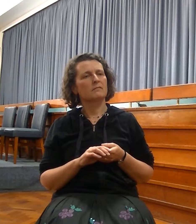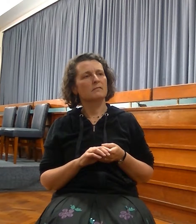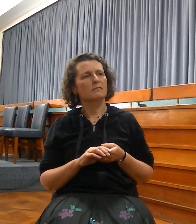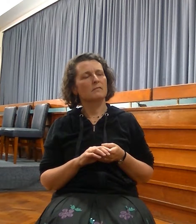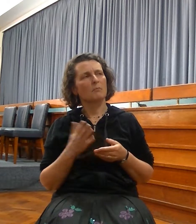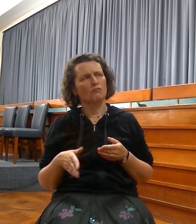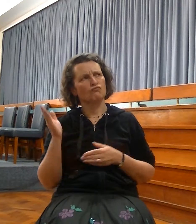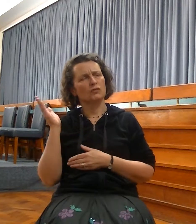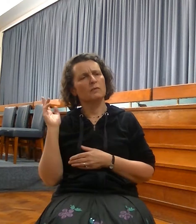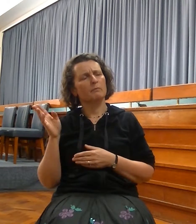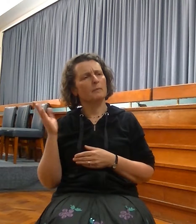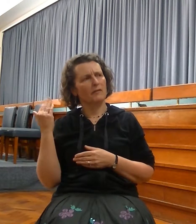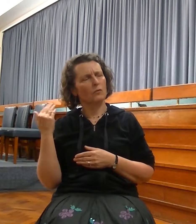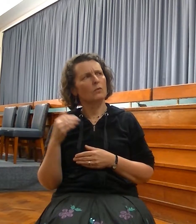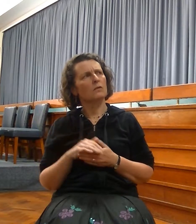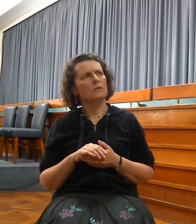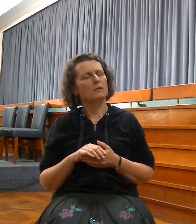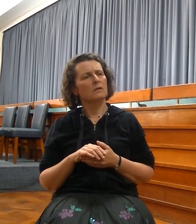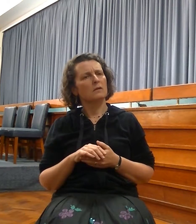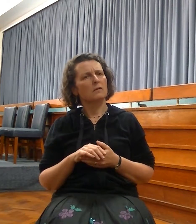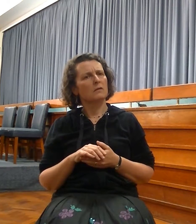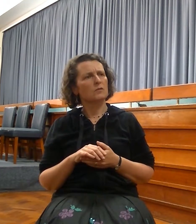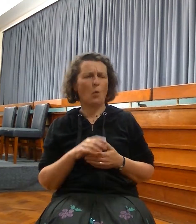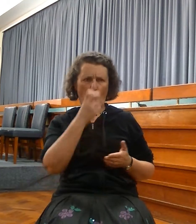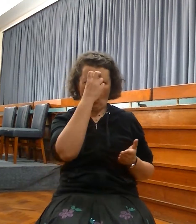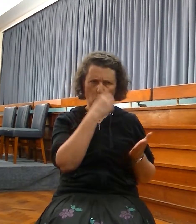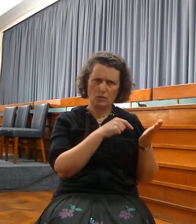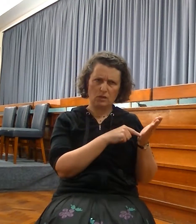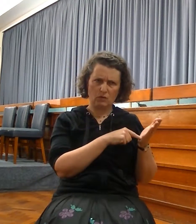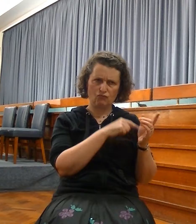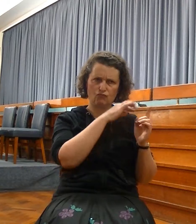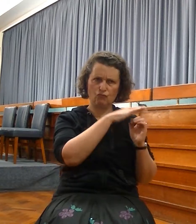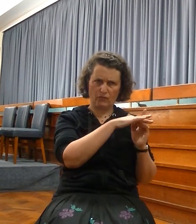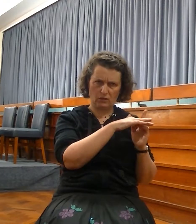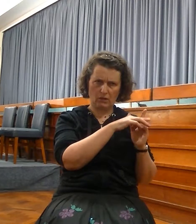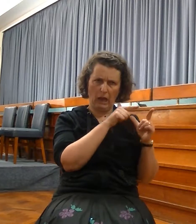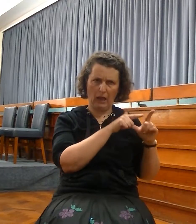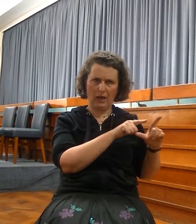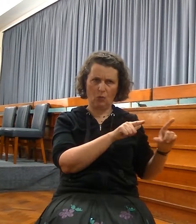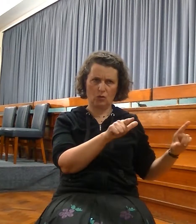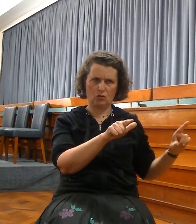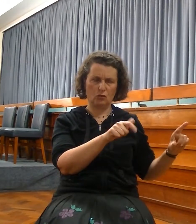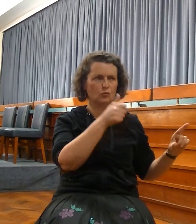The language of prophecy in the Old Testament is cast in Old Testament terms,